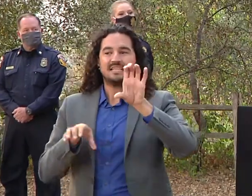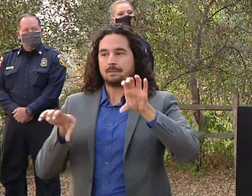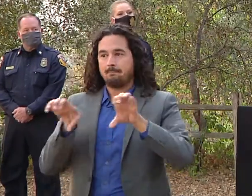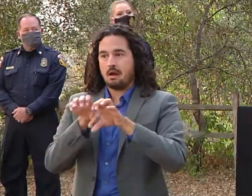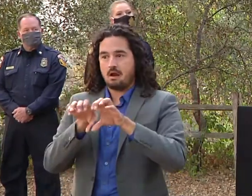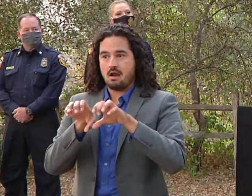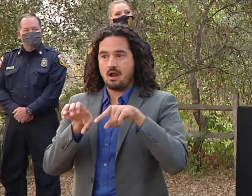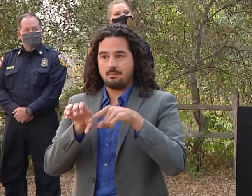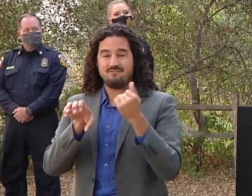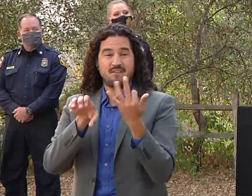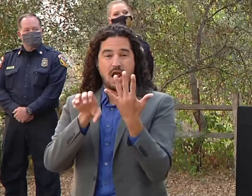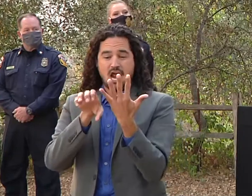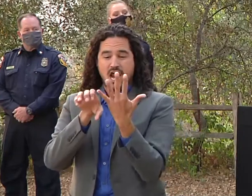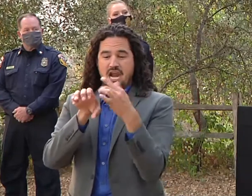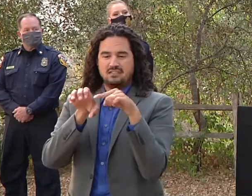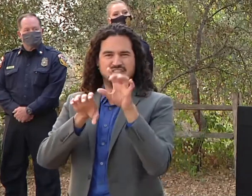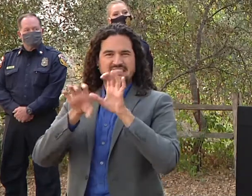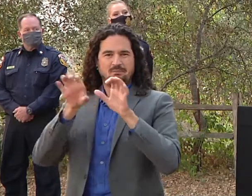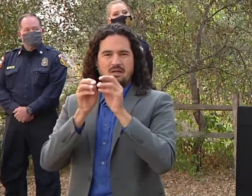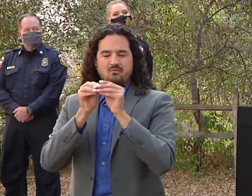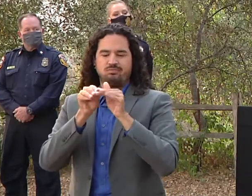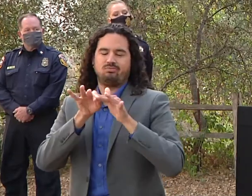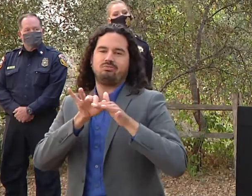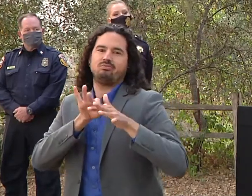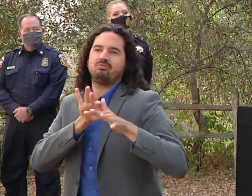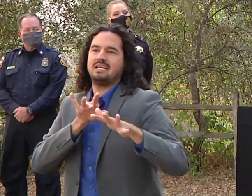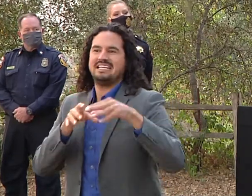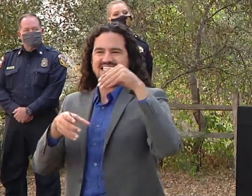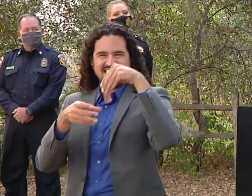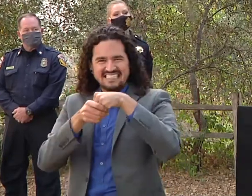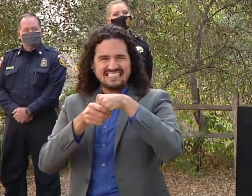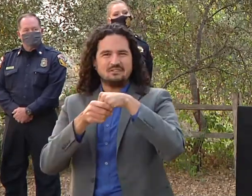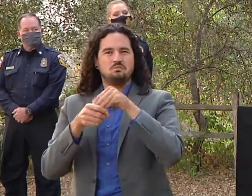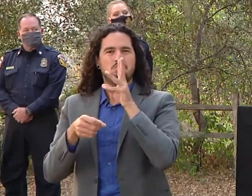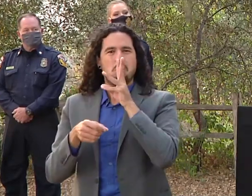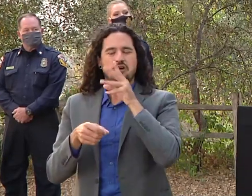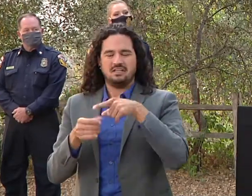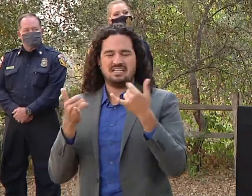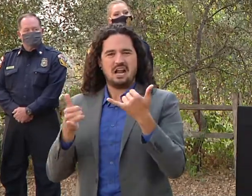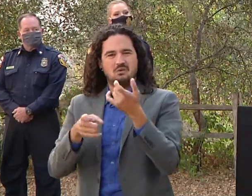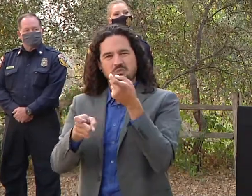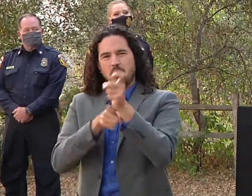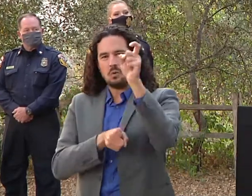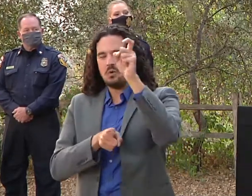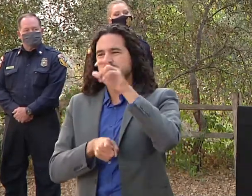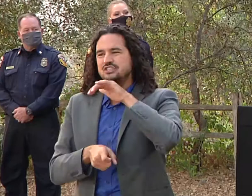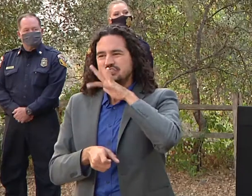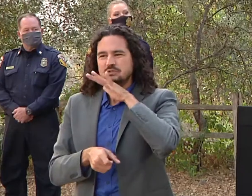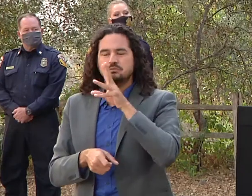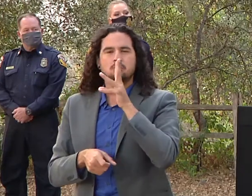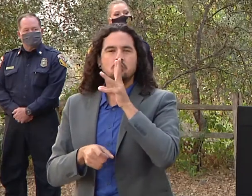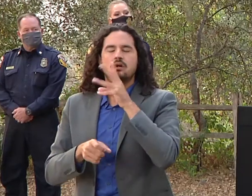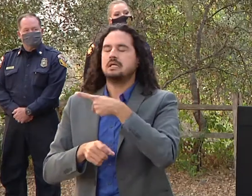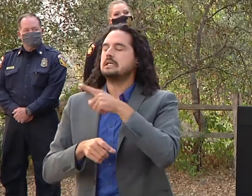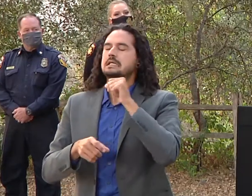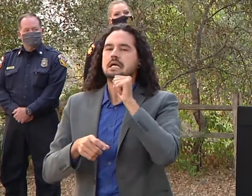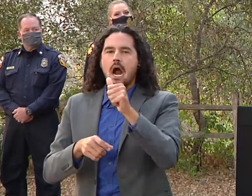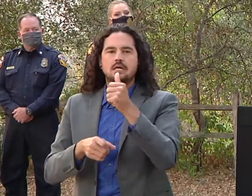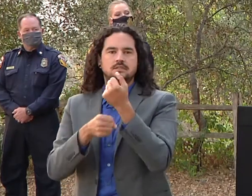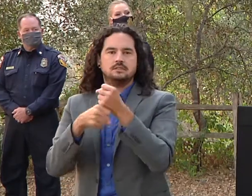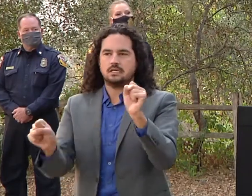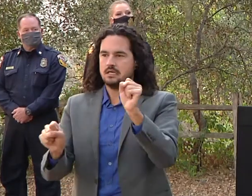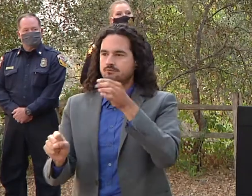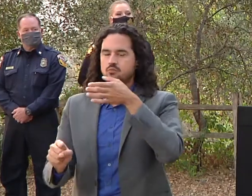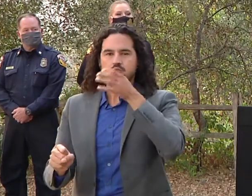damaged those pipes. And so it allowed contaminants to get into that conduit. And so they just don't feel comfortable with people consuming the water until they've had